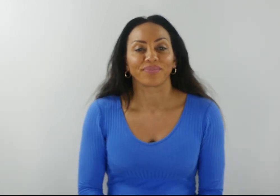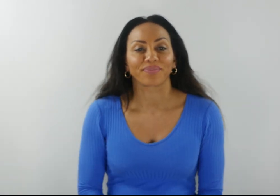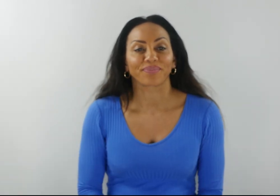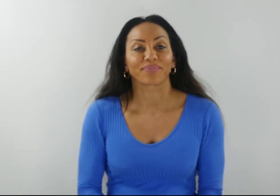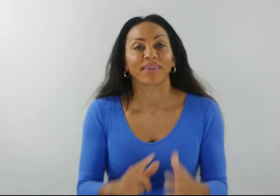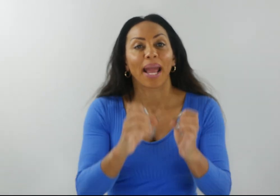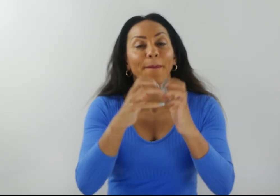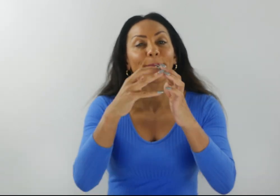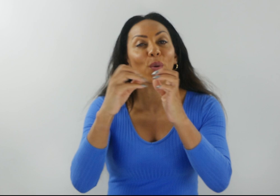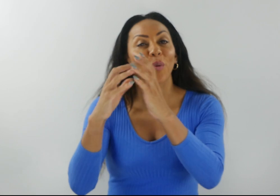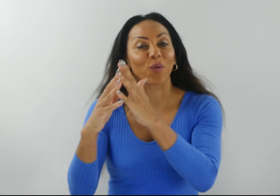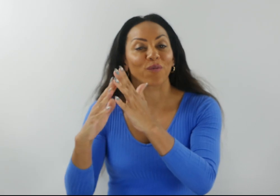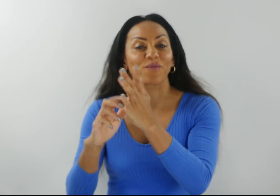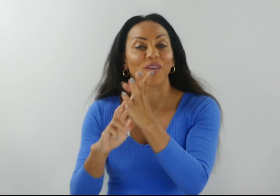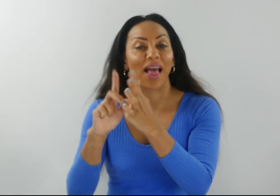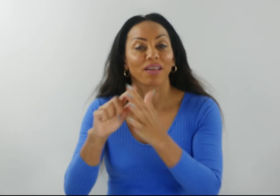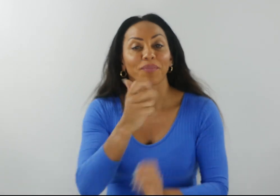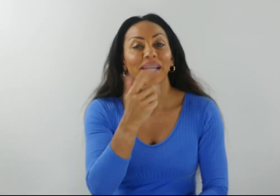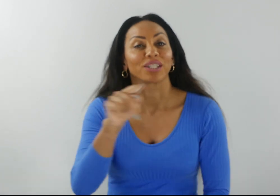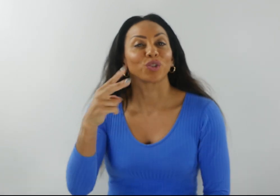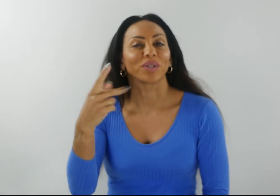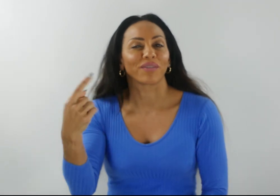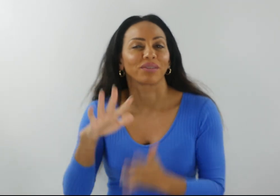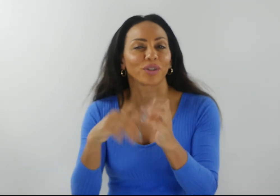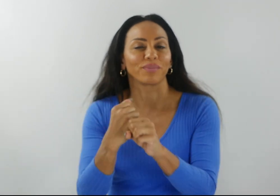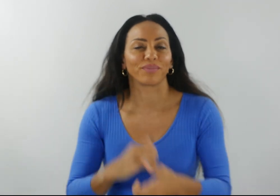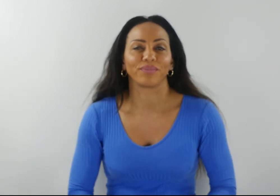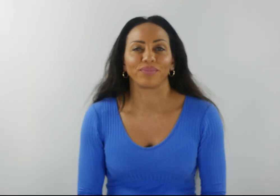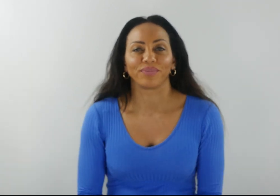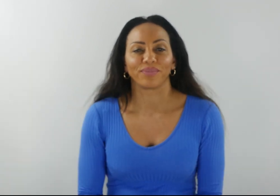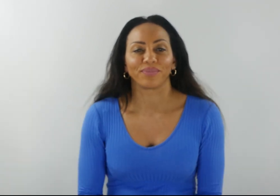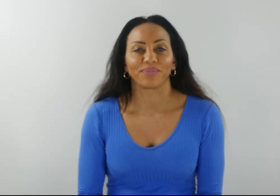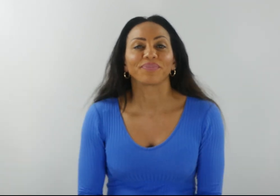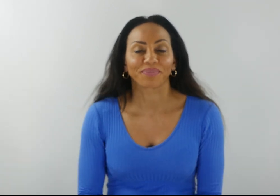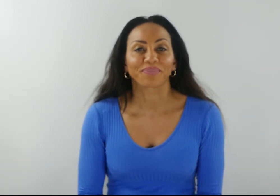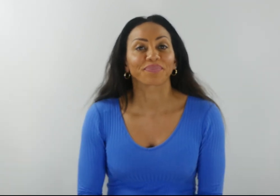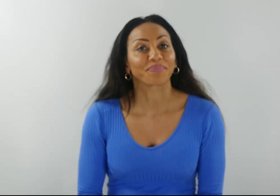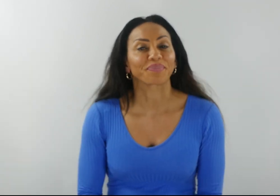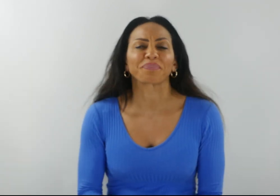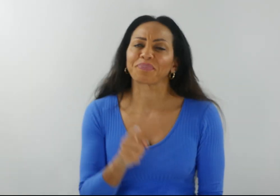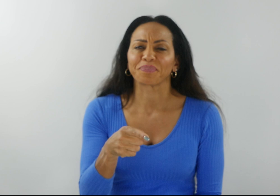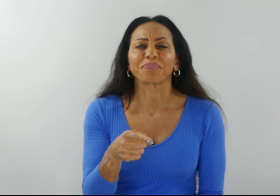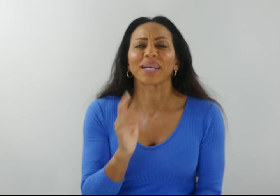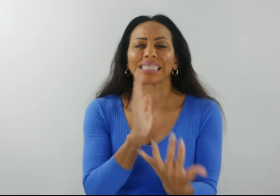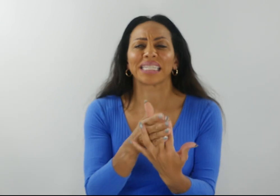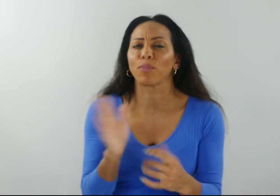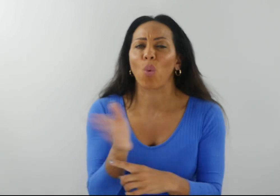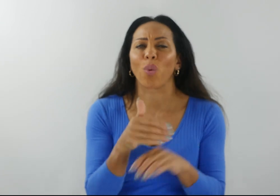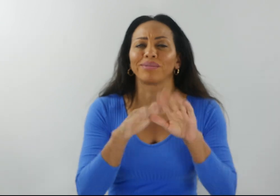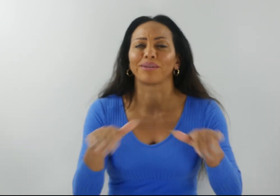Vale from the 18th to the 21st of August. Kidstown is accessible for all children. Here's